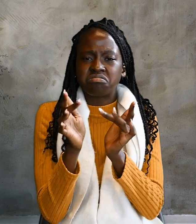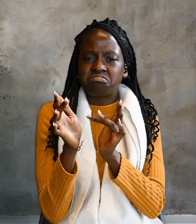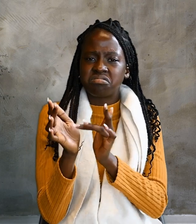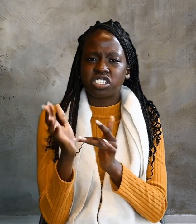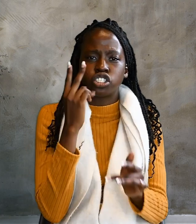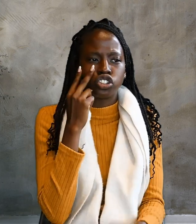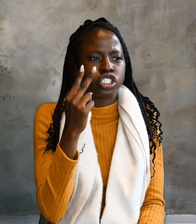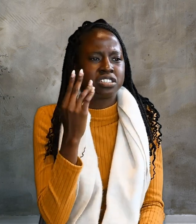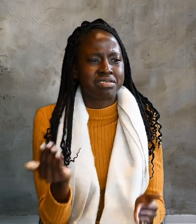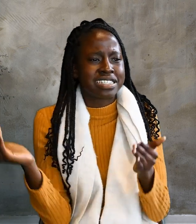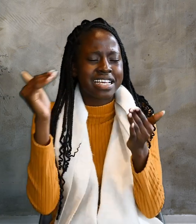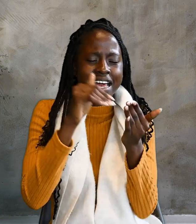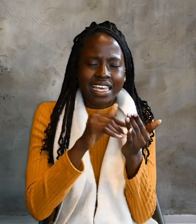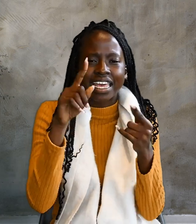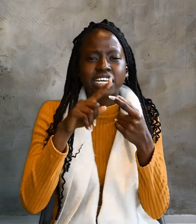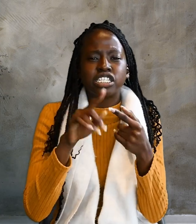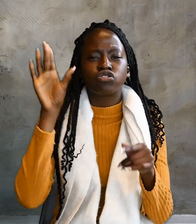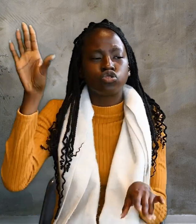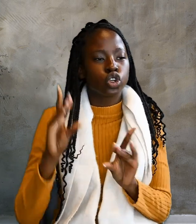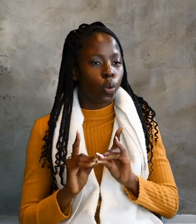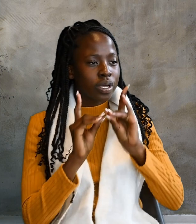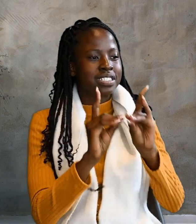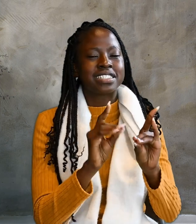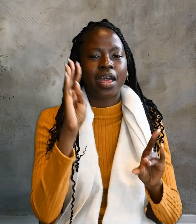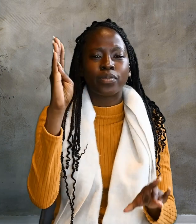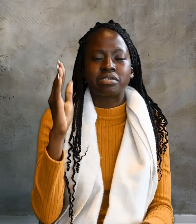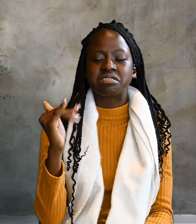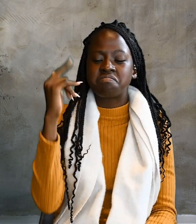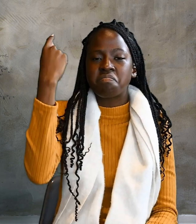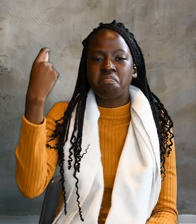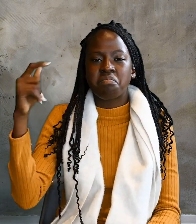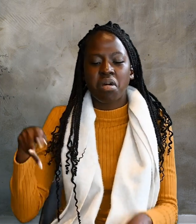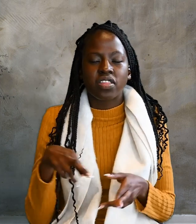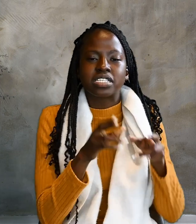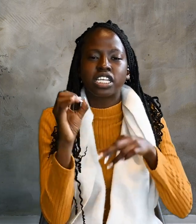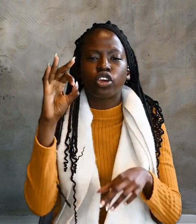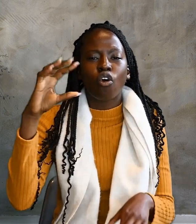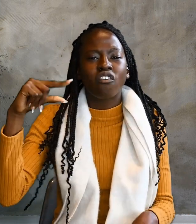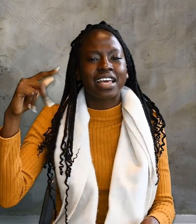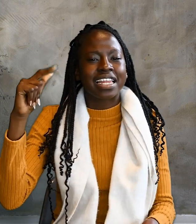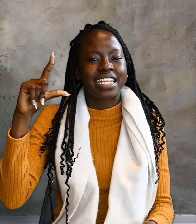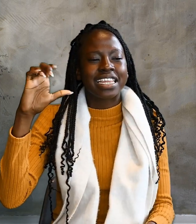Afterward, Jesus appeared again to his disciples by the Sea of Galilee.